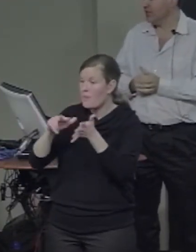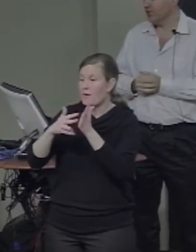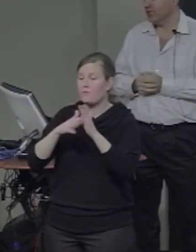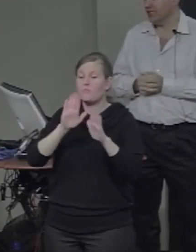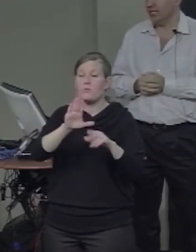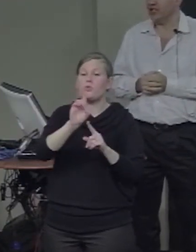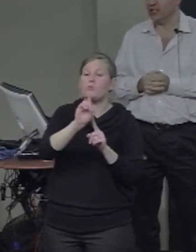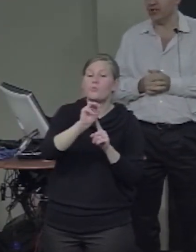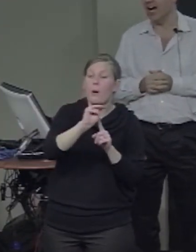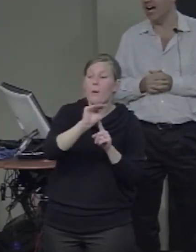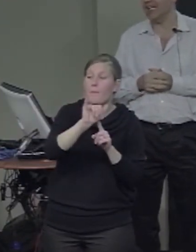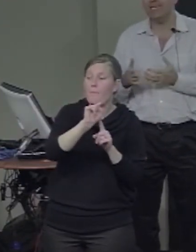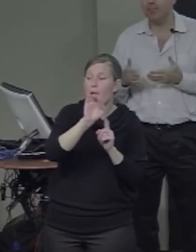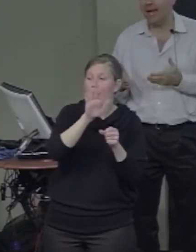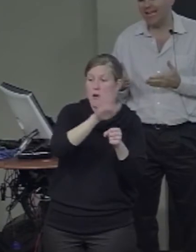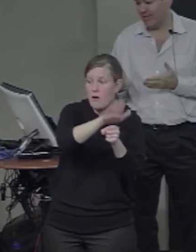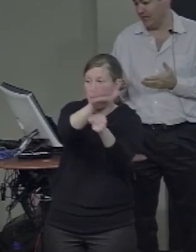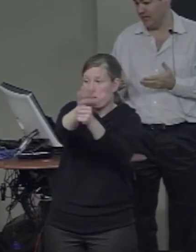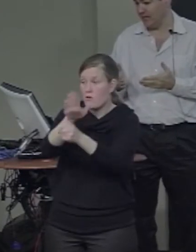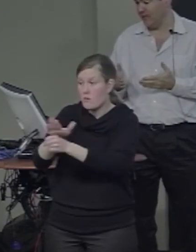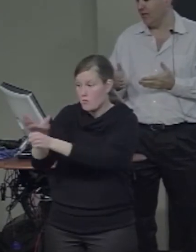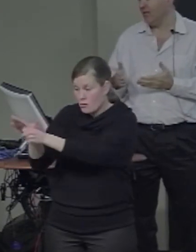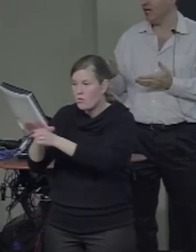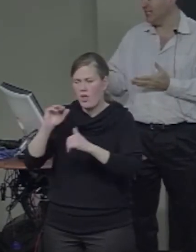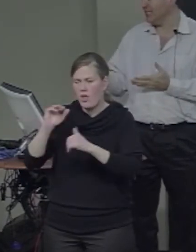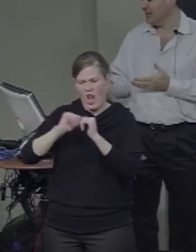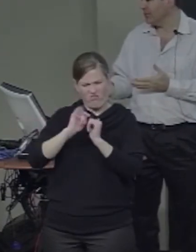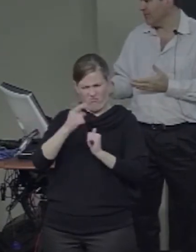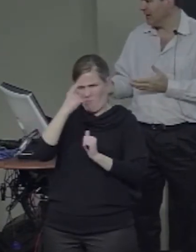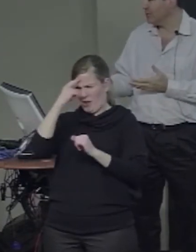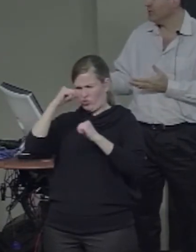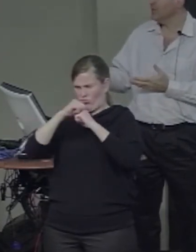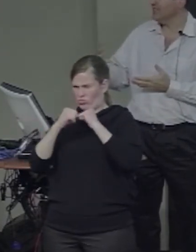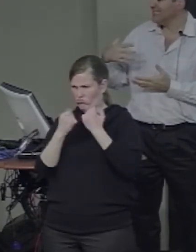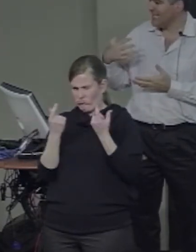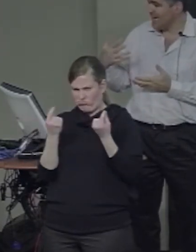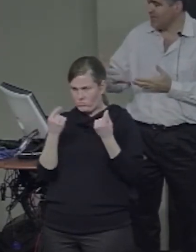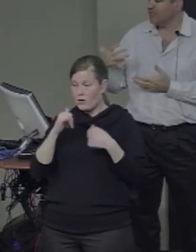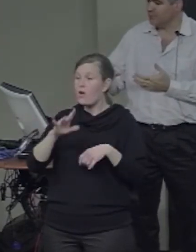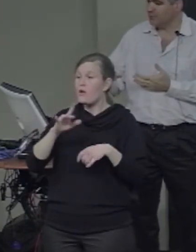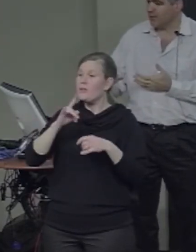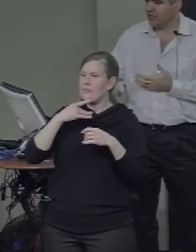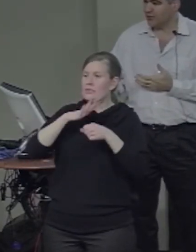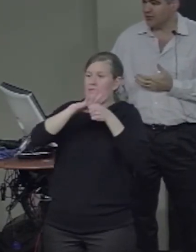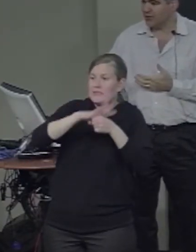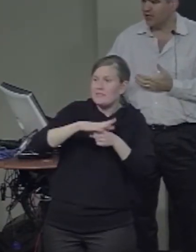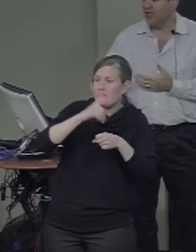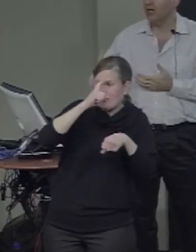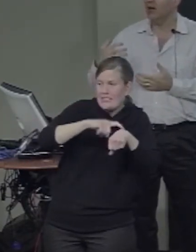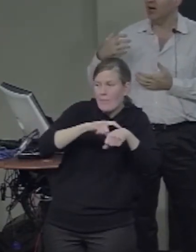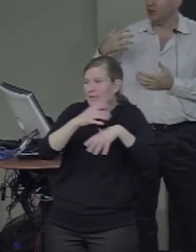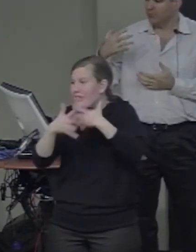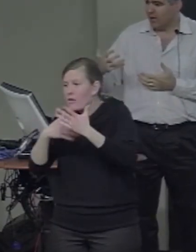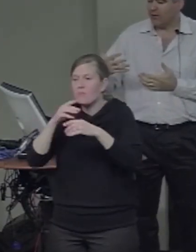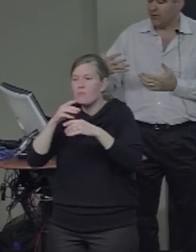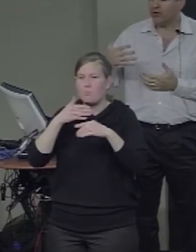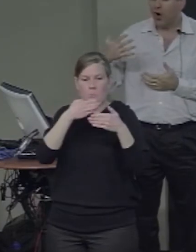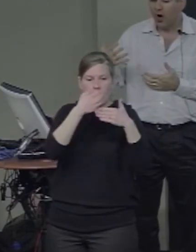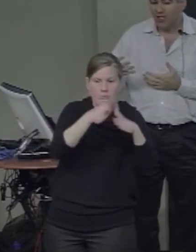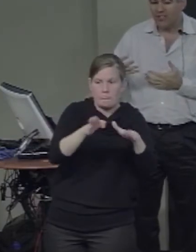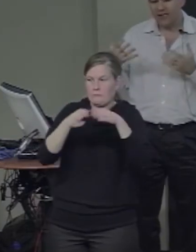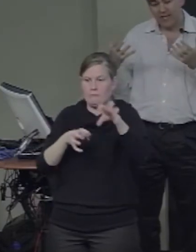to this organization, are not independent, they're not separate modules, but the same kinds of pressures are